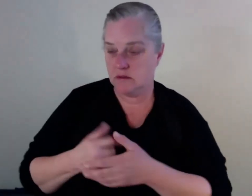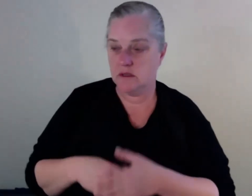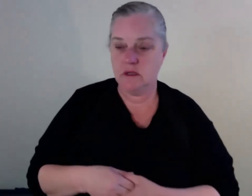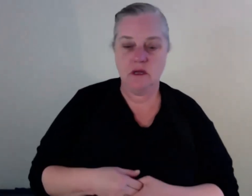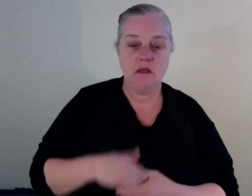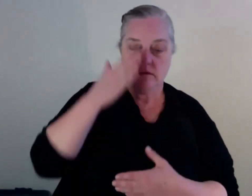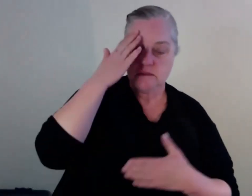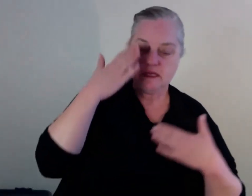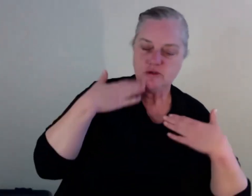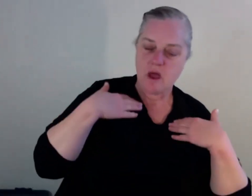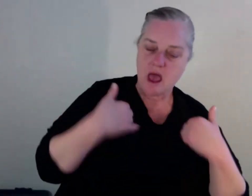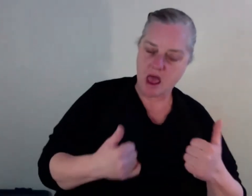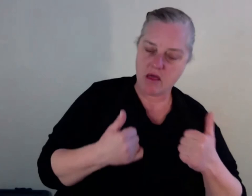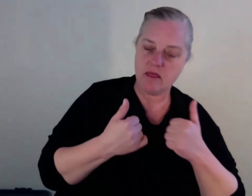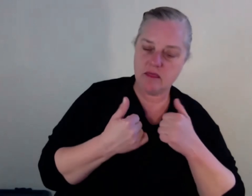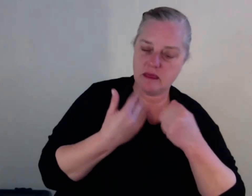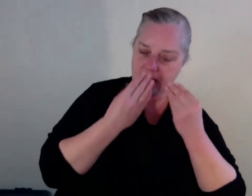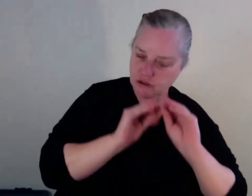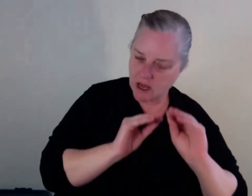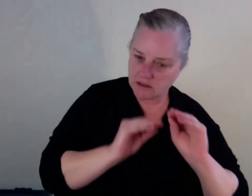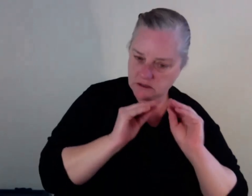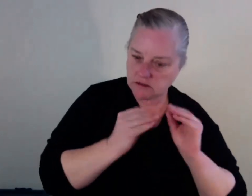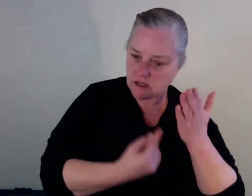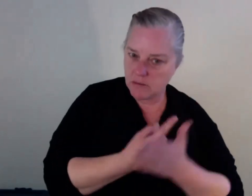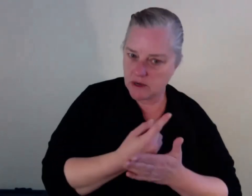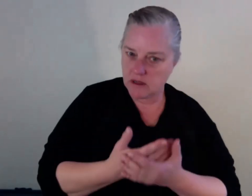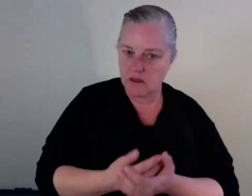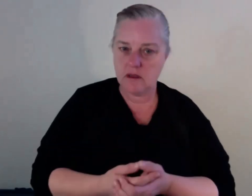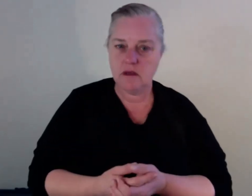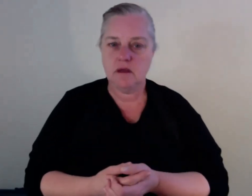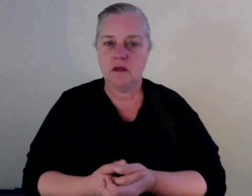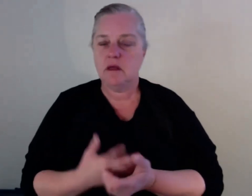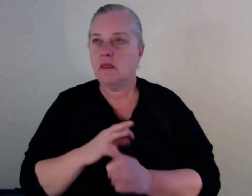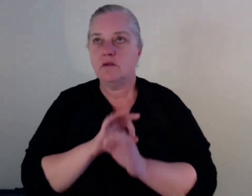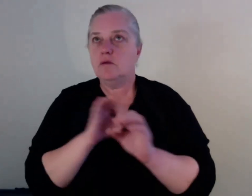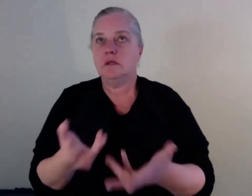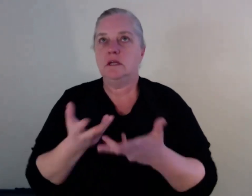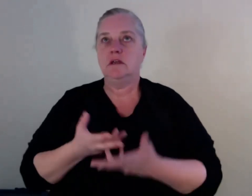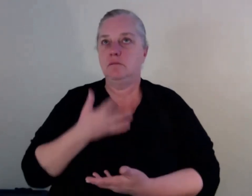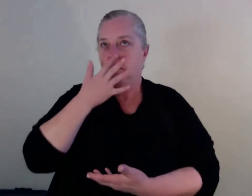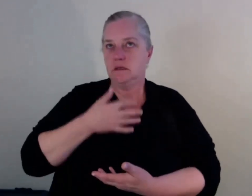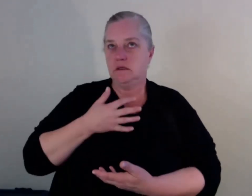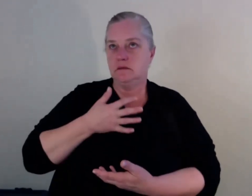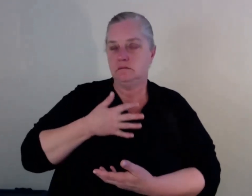was fantastic because it was, there was no kind of shaming happening. It was more about a curiosity to figure out what was happening. And the